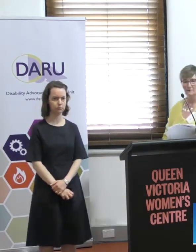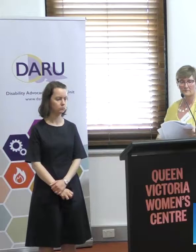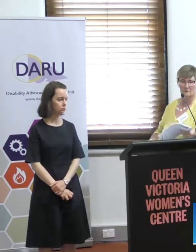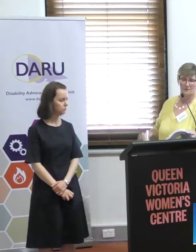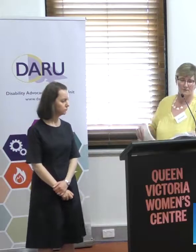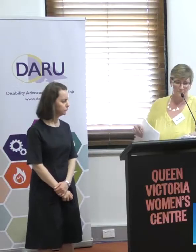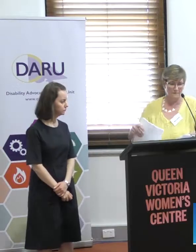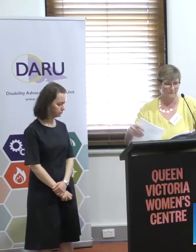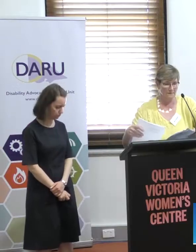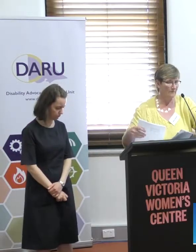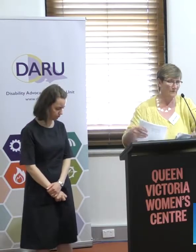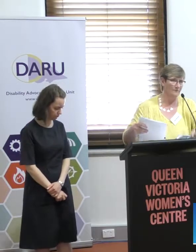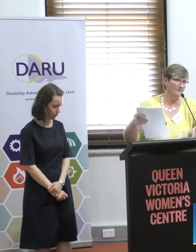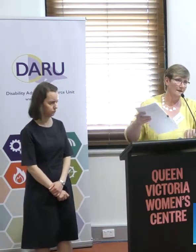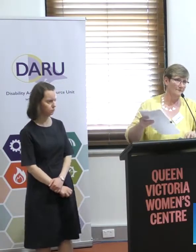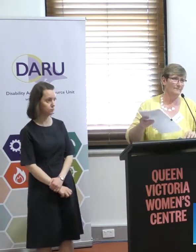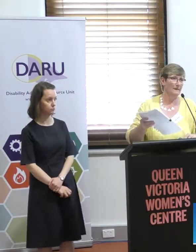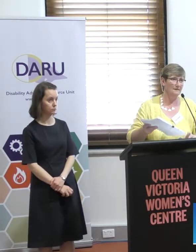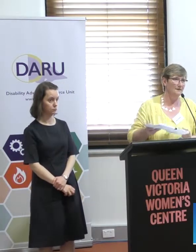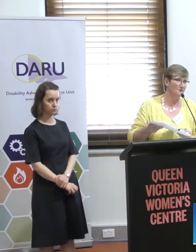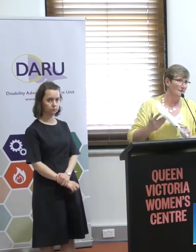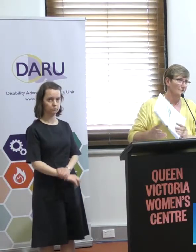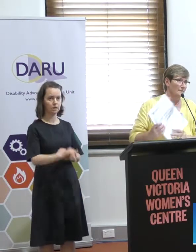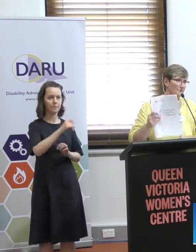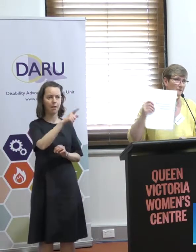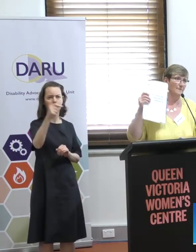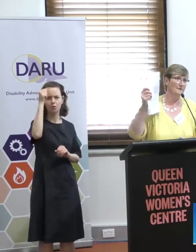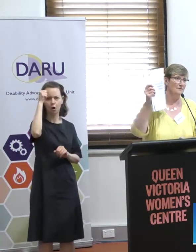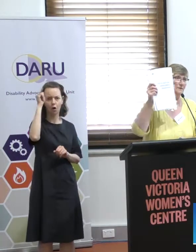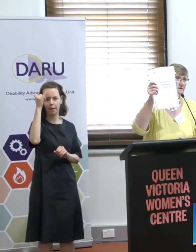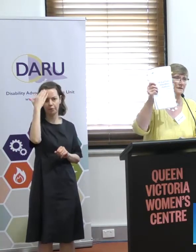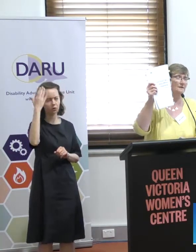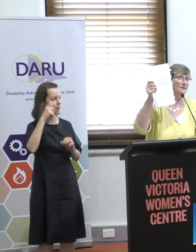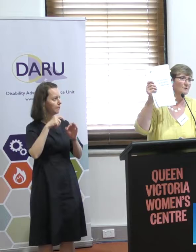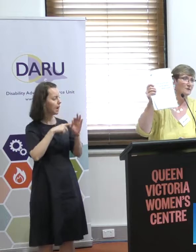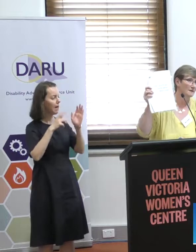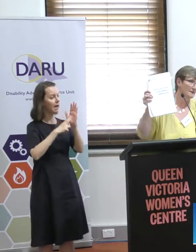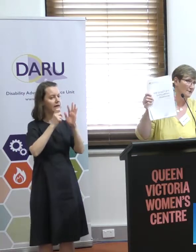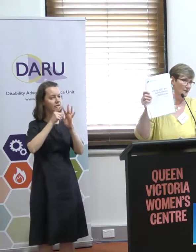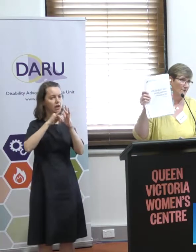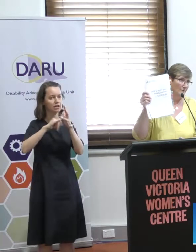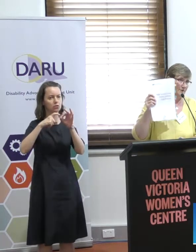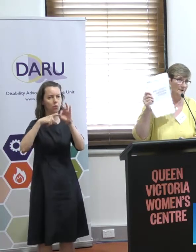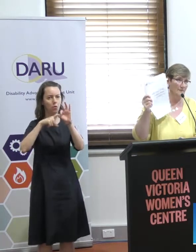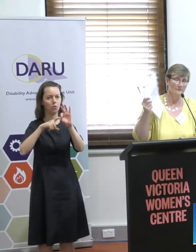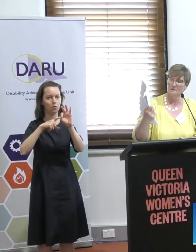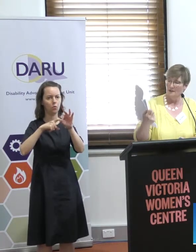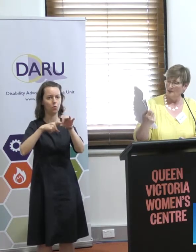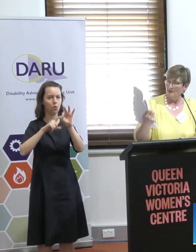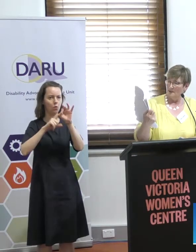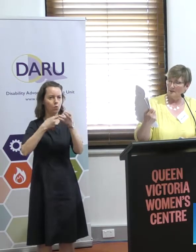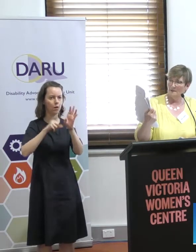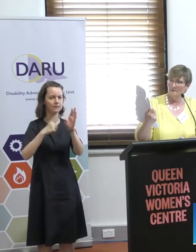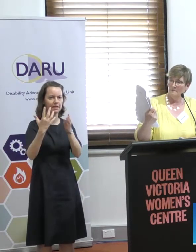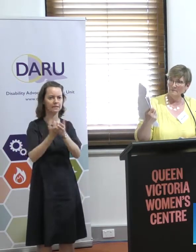So, some of you may have paid attention and some of you may not have, but there's a quality... NDIS quality and safeguarding framework that came out